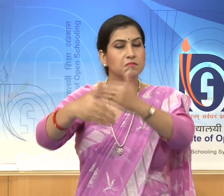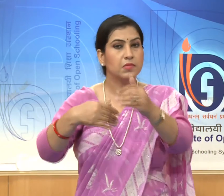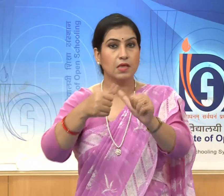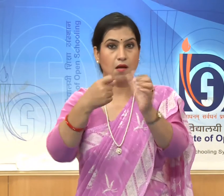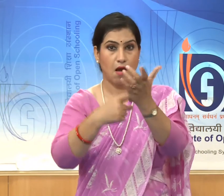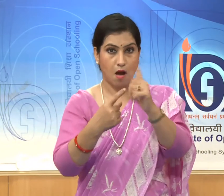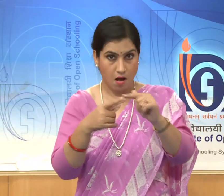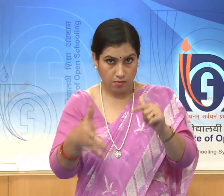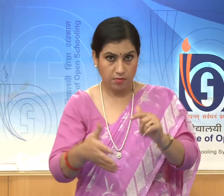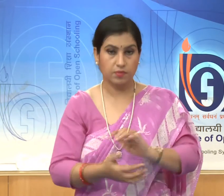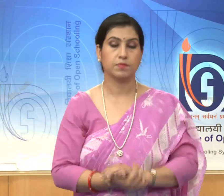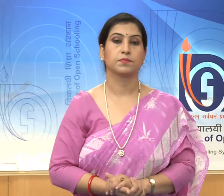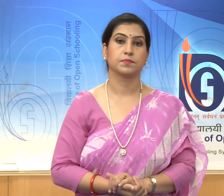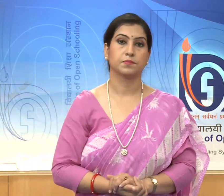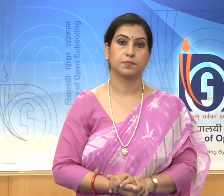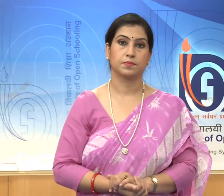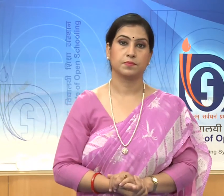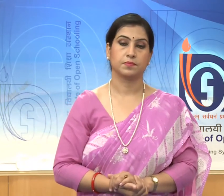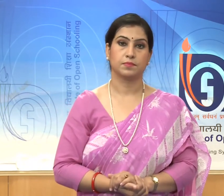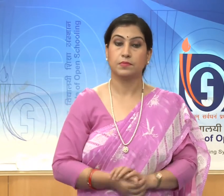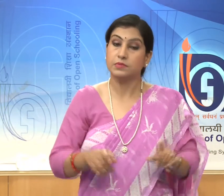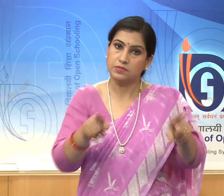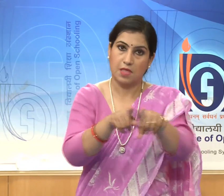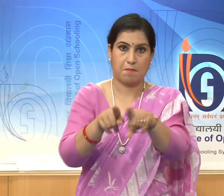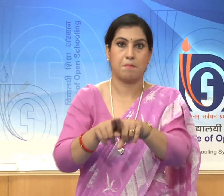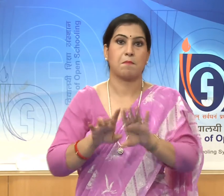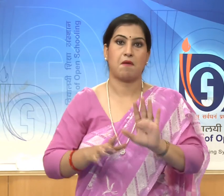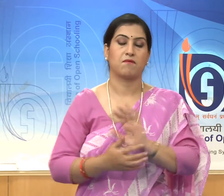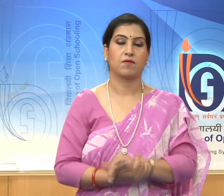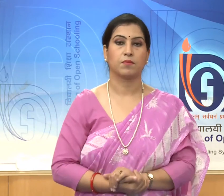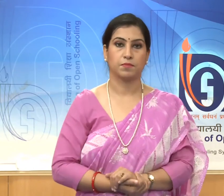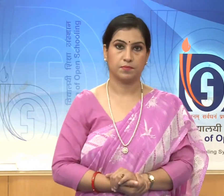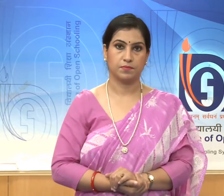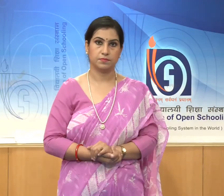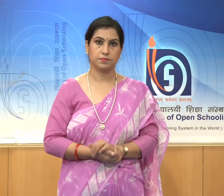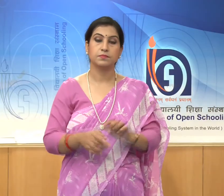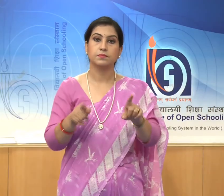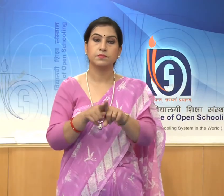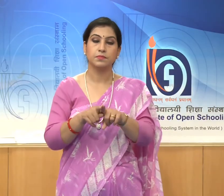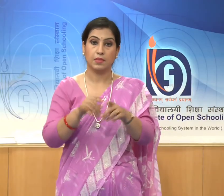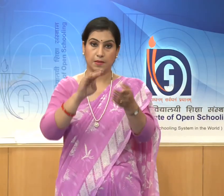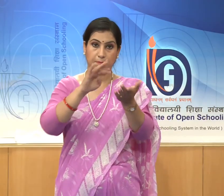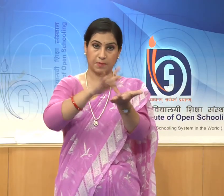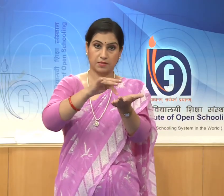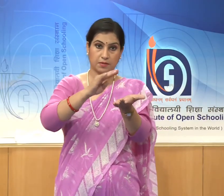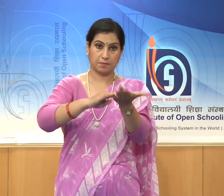are seen at Mahabalipuram.